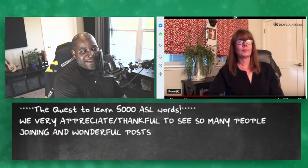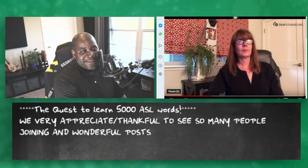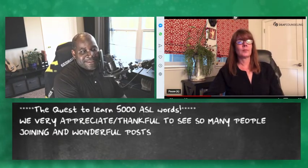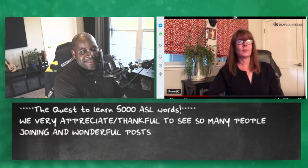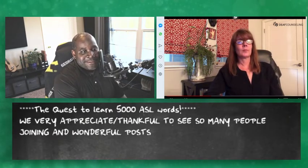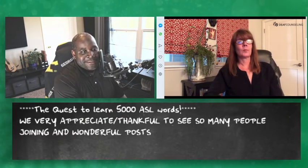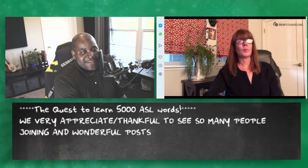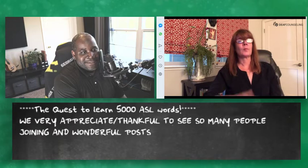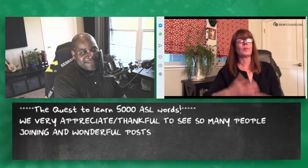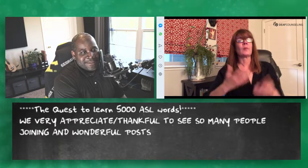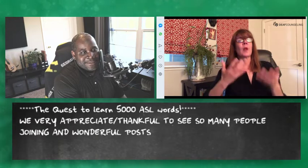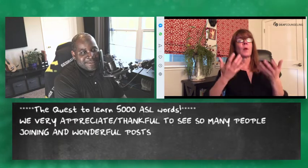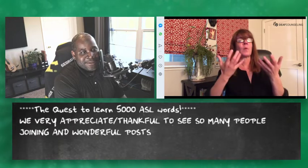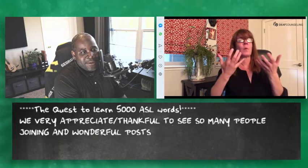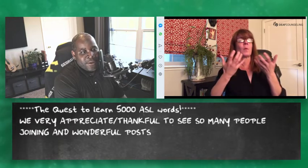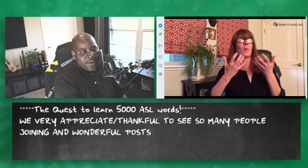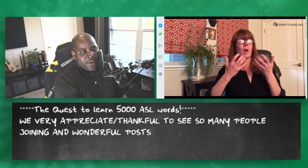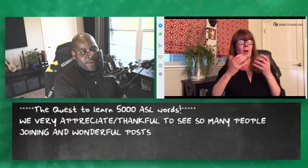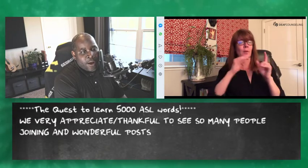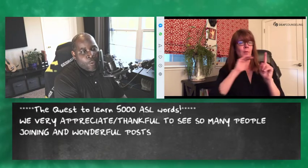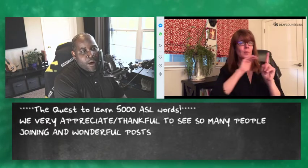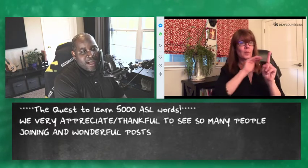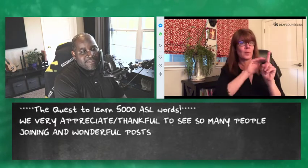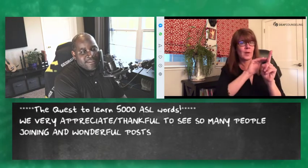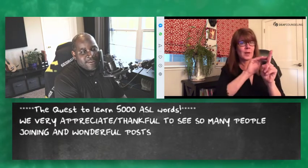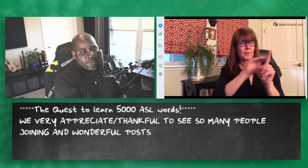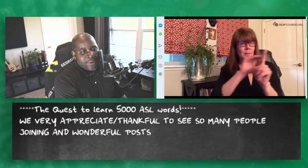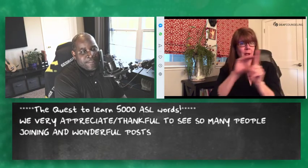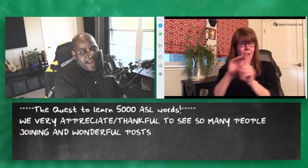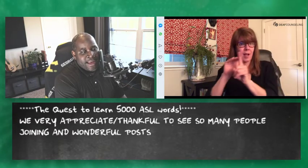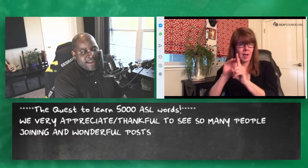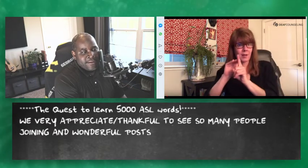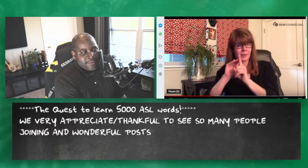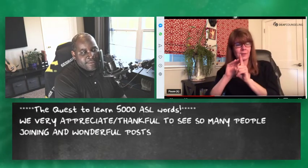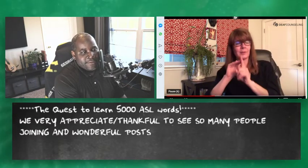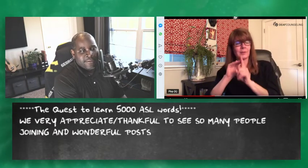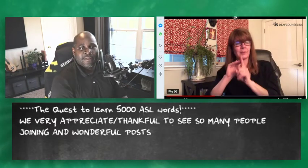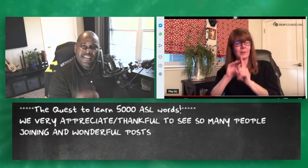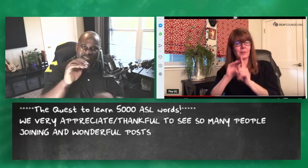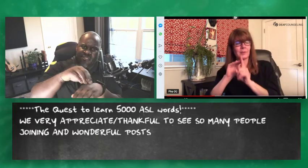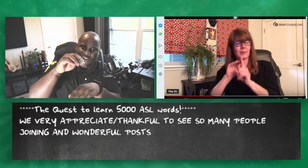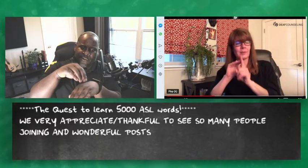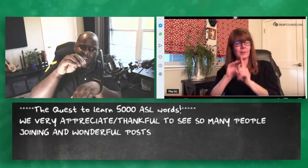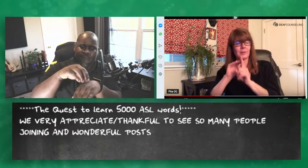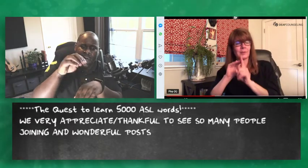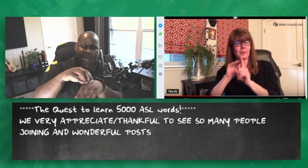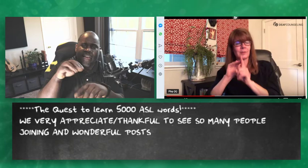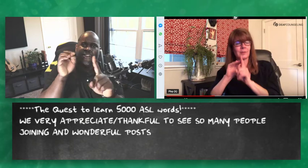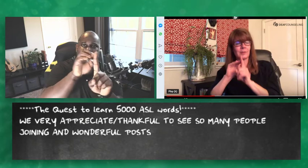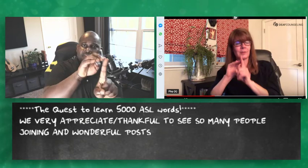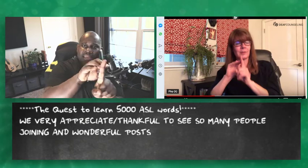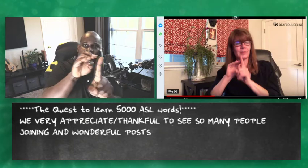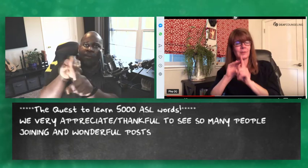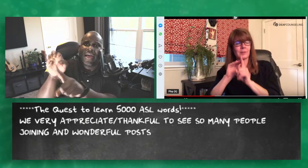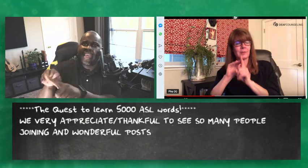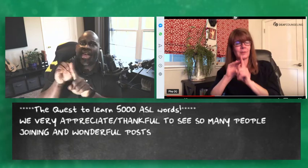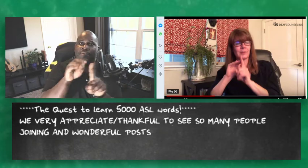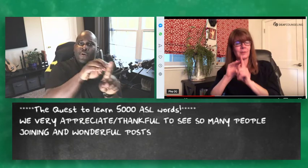want remind this is a general sign for remind she's saying I'm reminding everyone